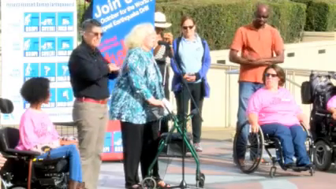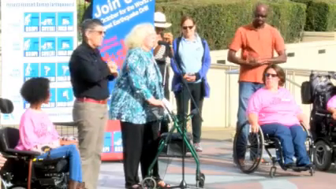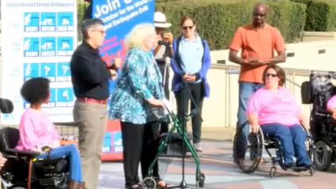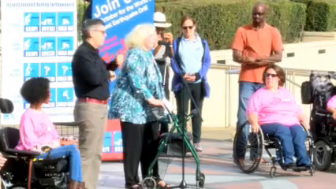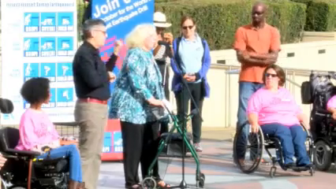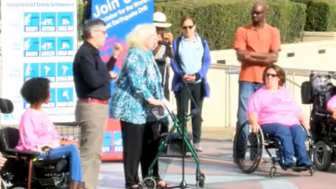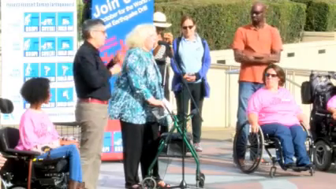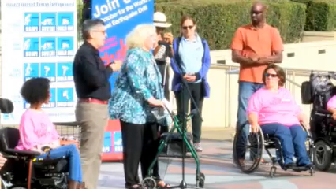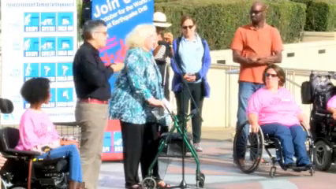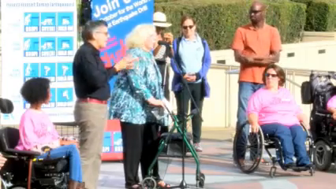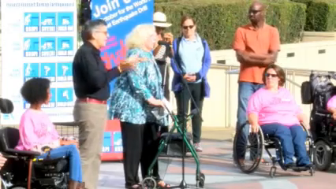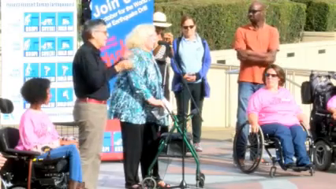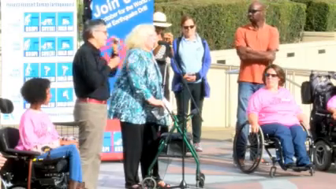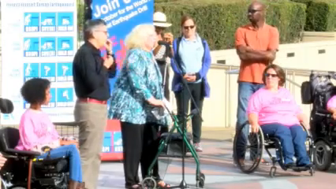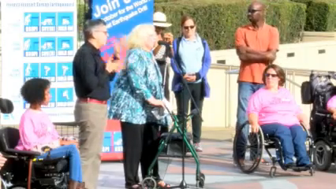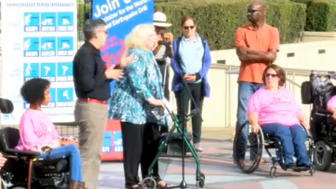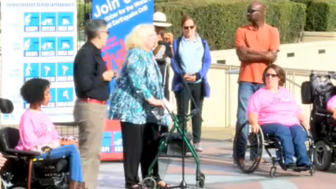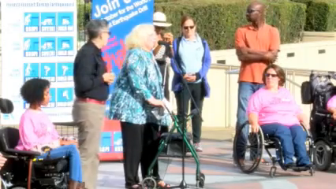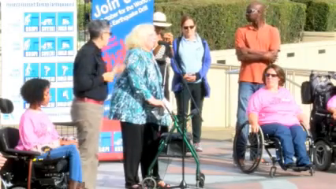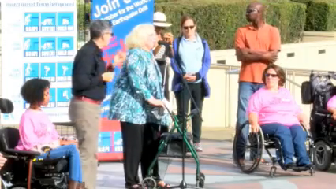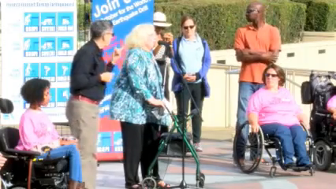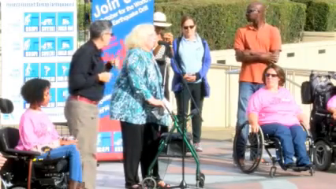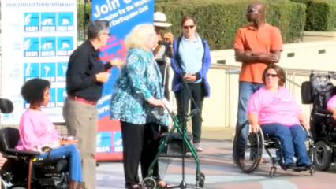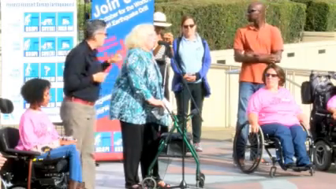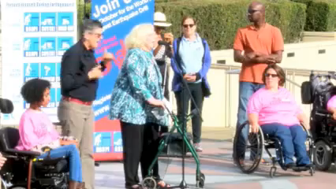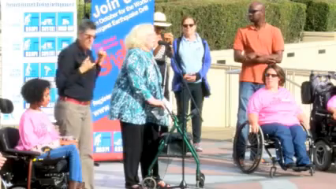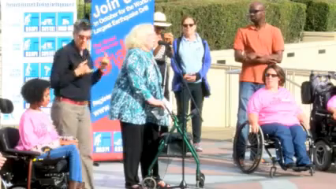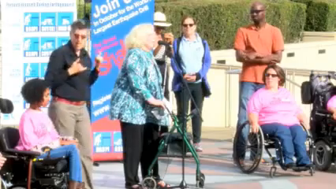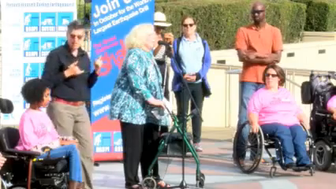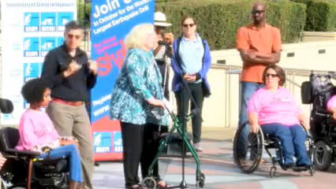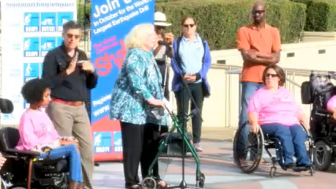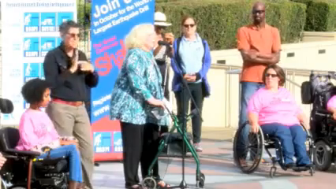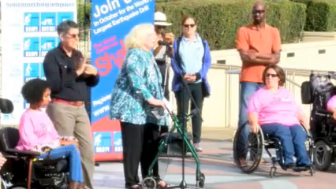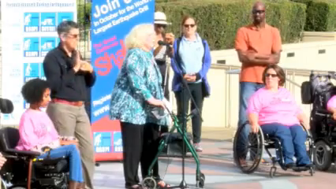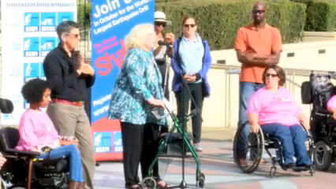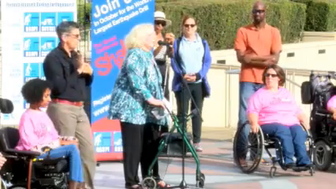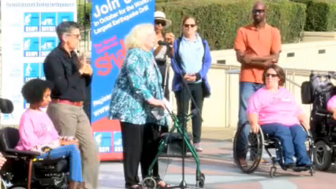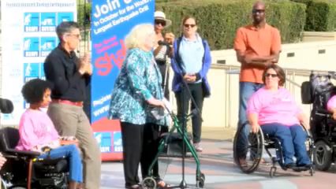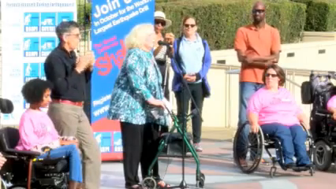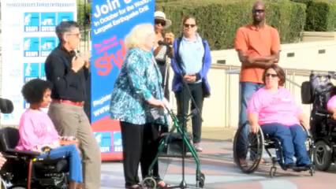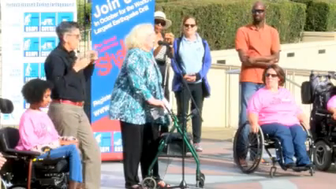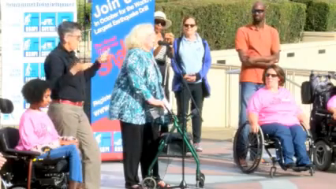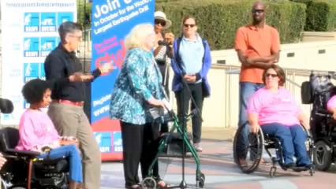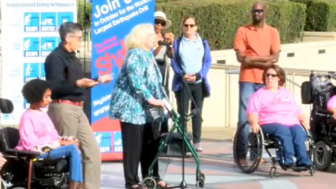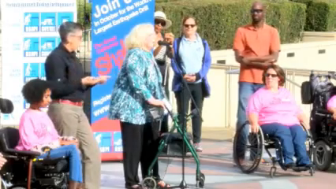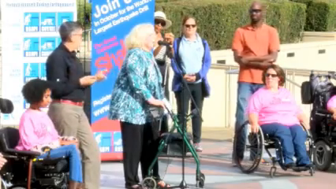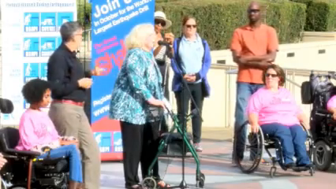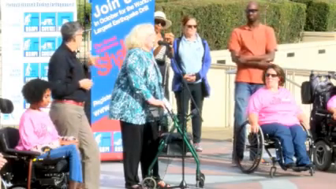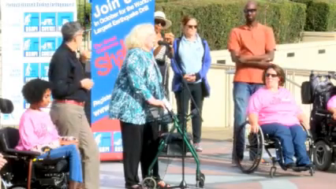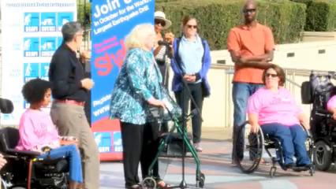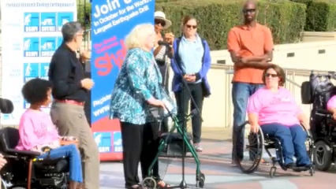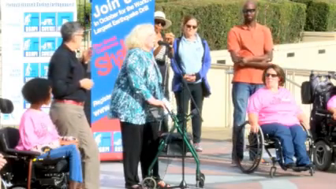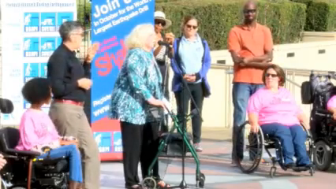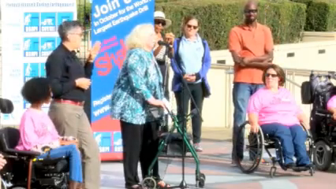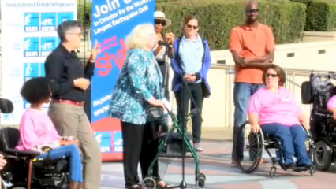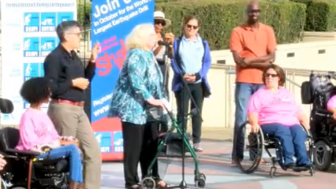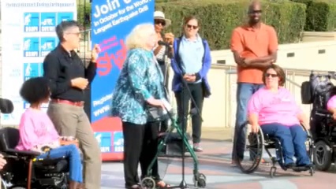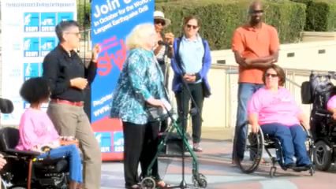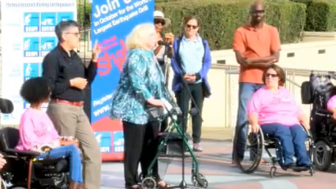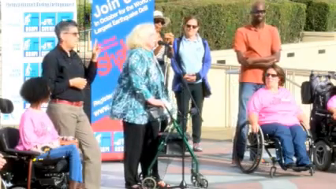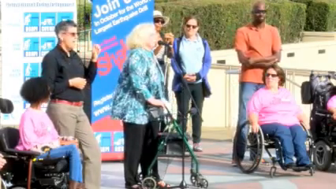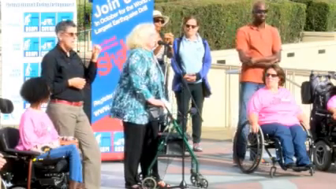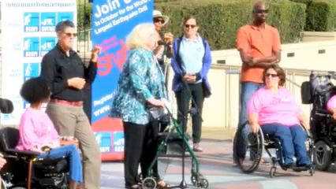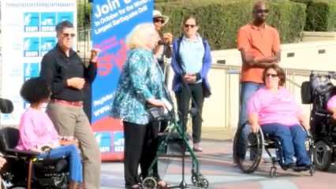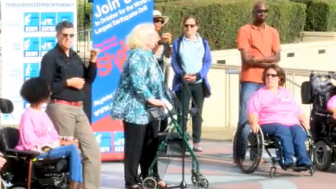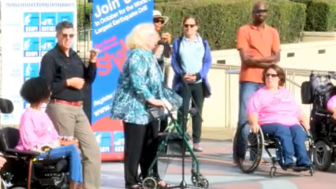they are going to demonstrate the shake, rattle, and roll, I would like to introduce Brandon, who